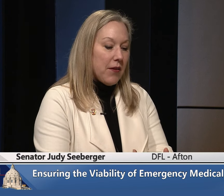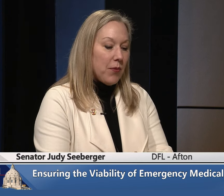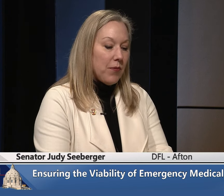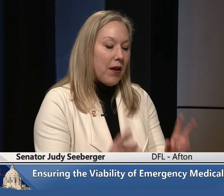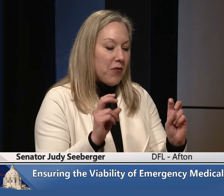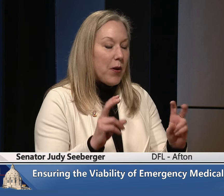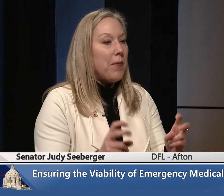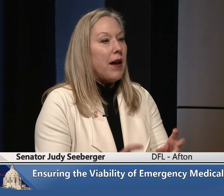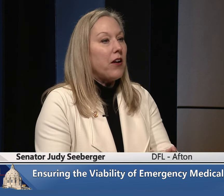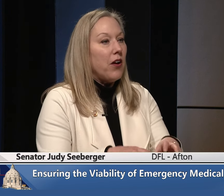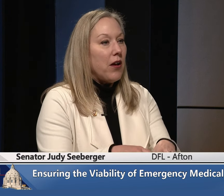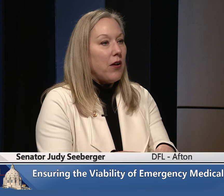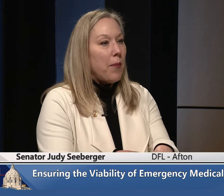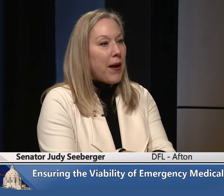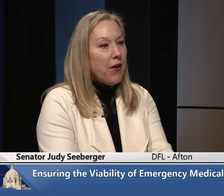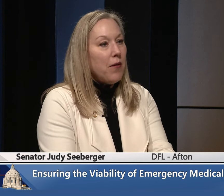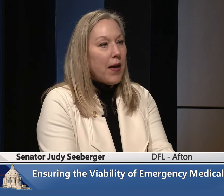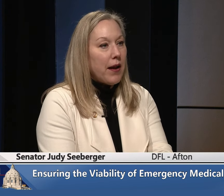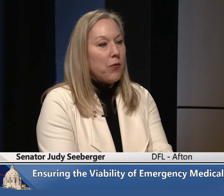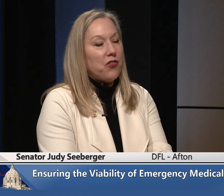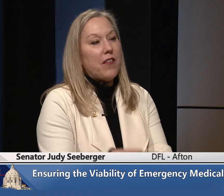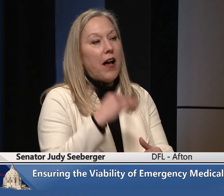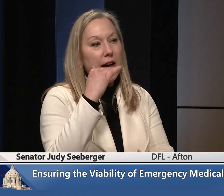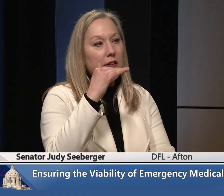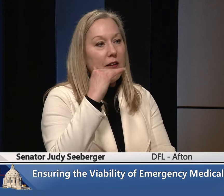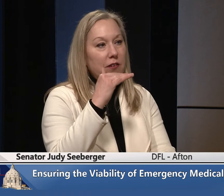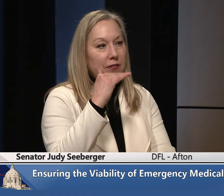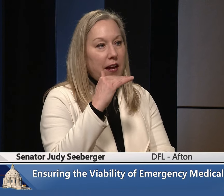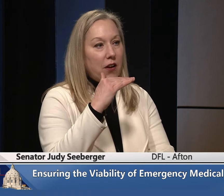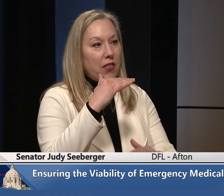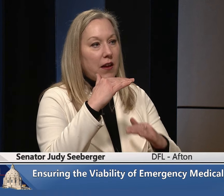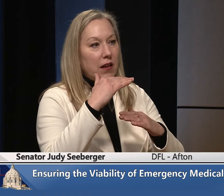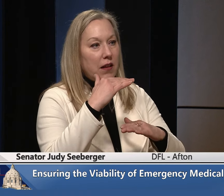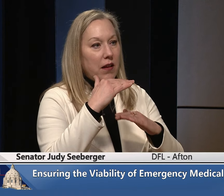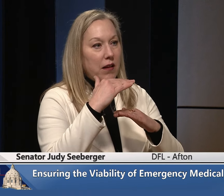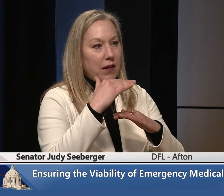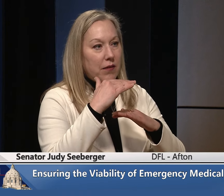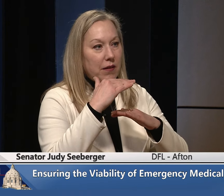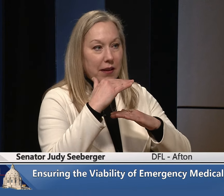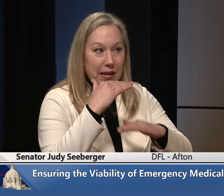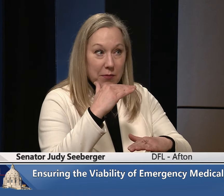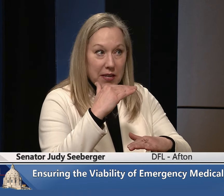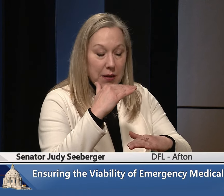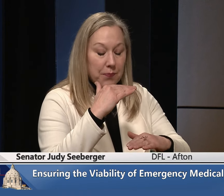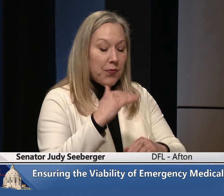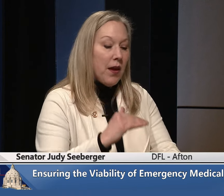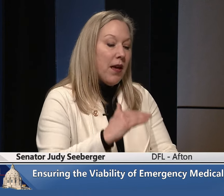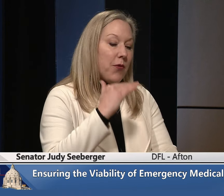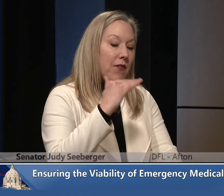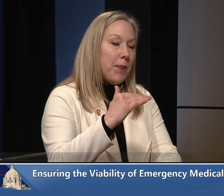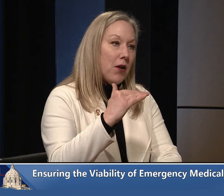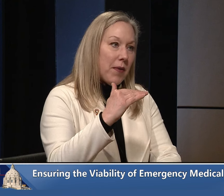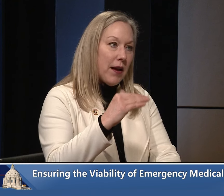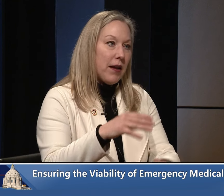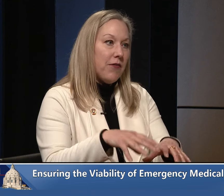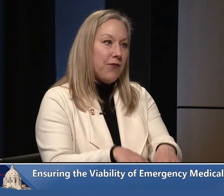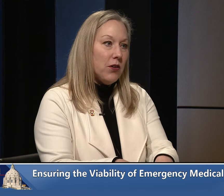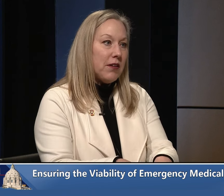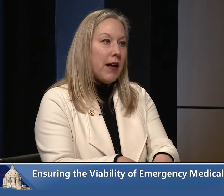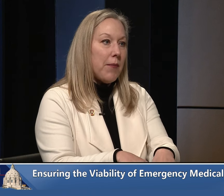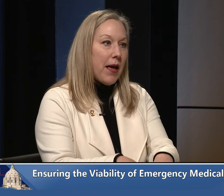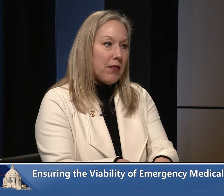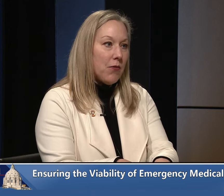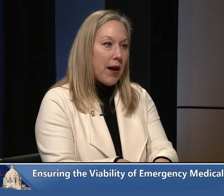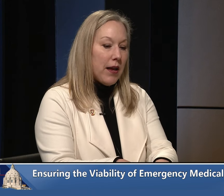a sprint medic or a paramedic, which is a higher level of care than an EMT, if we have a paramedic